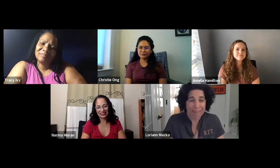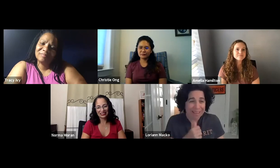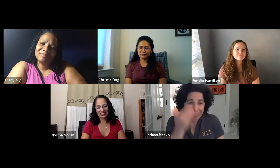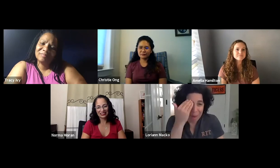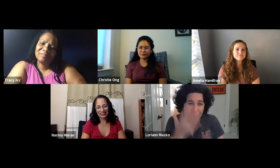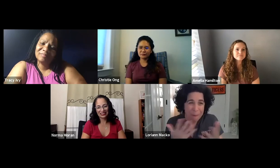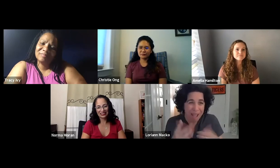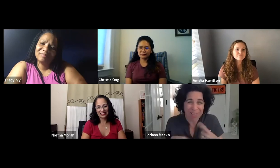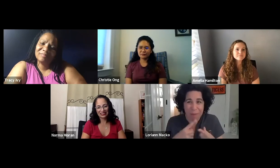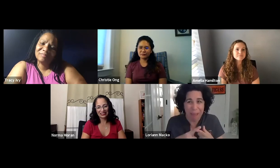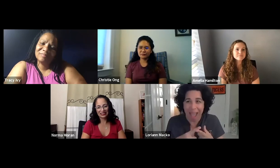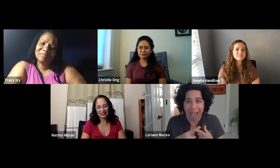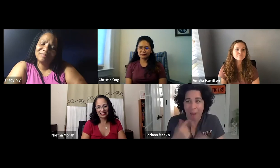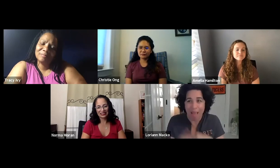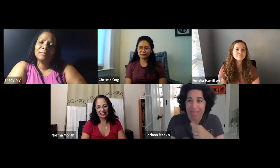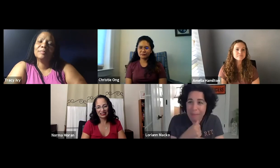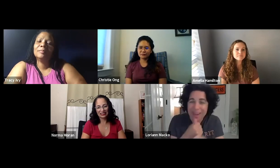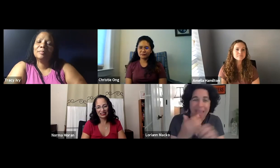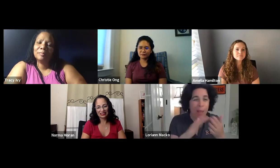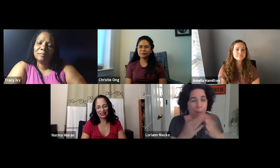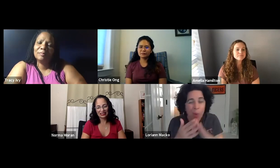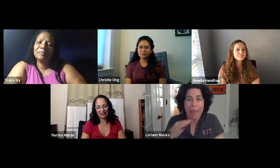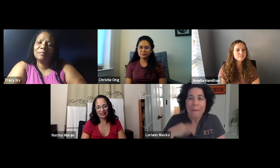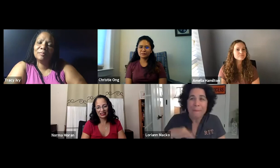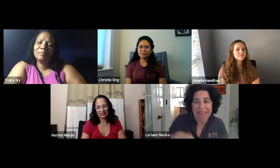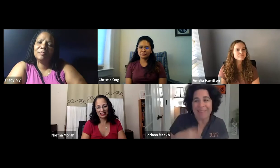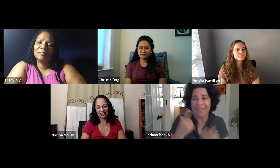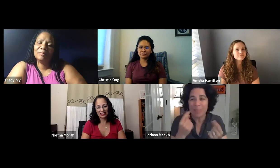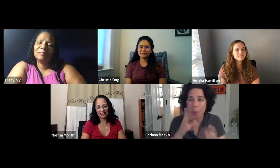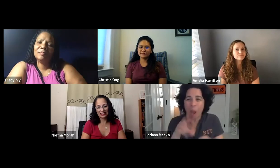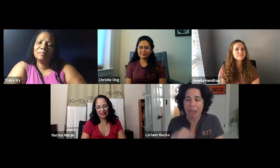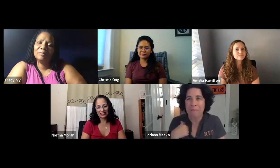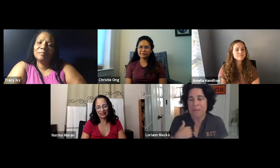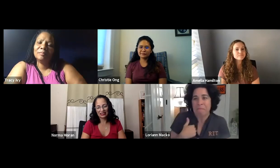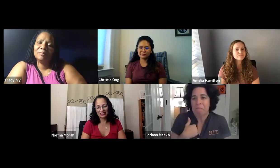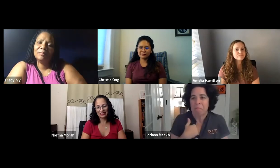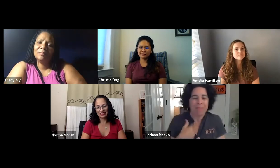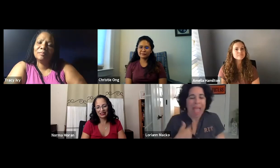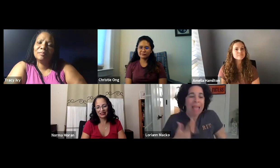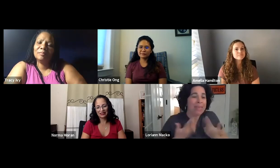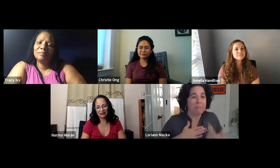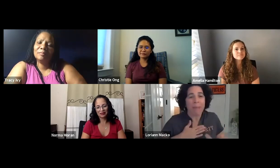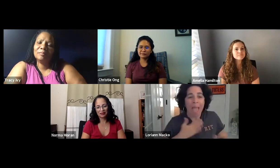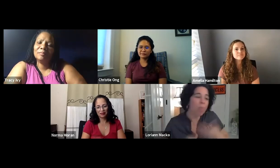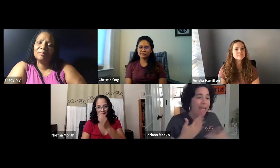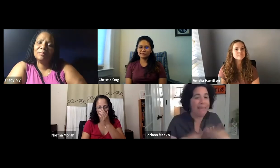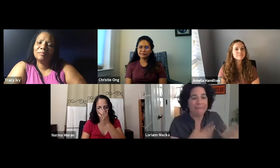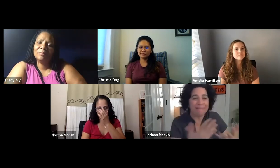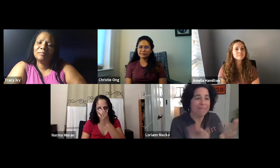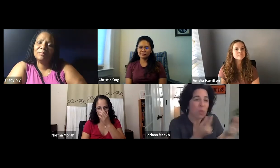before I was in this role, I admit I did not know much about the alumni community and benefits and what was going on. I